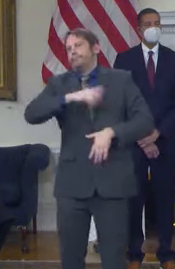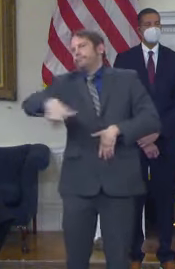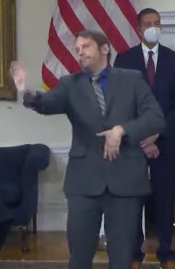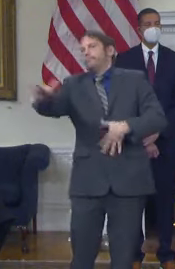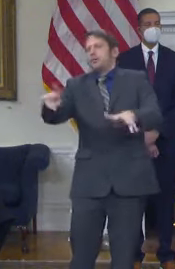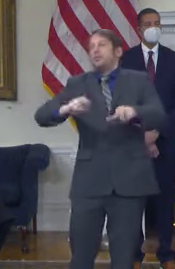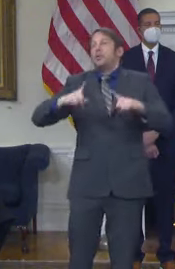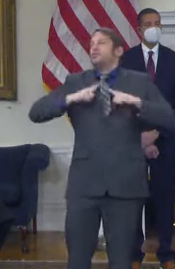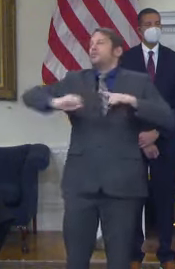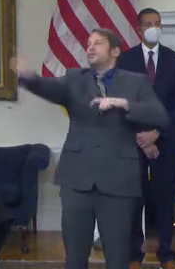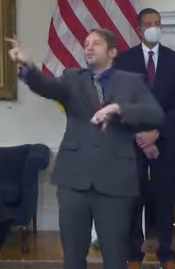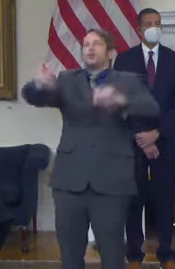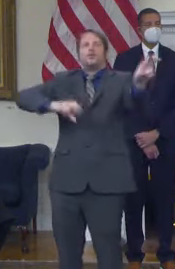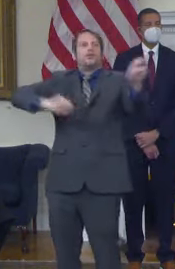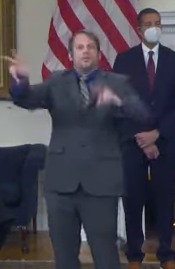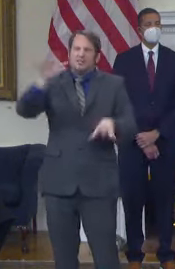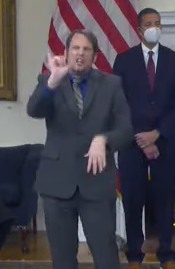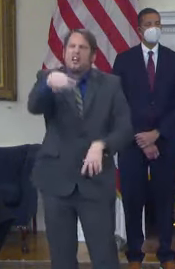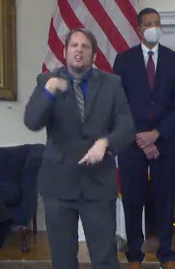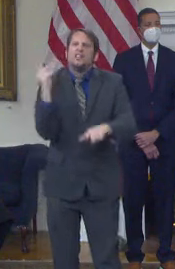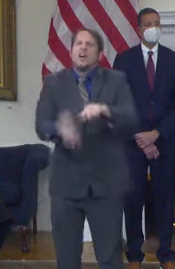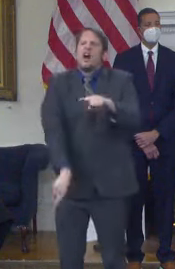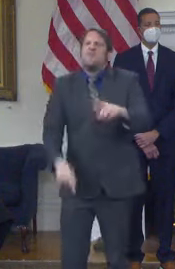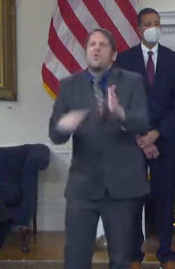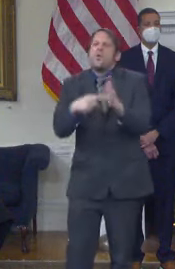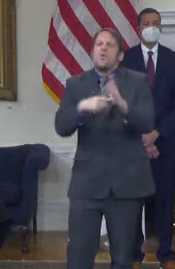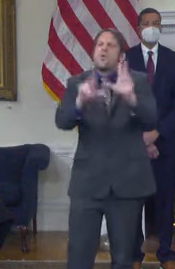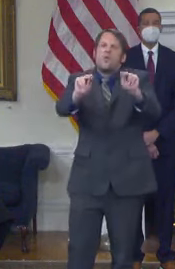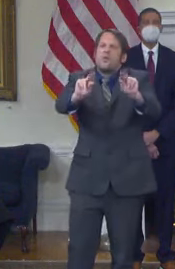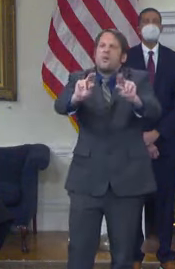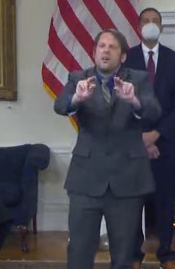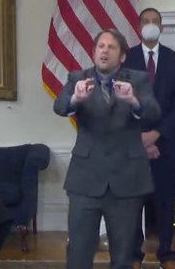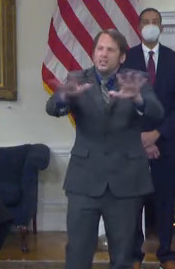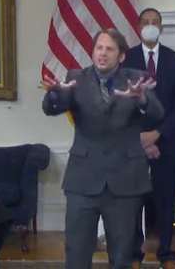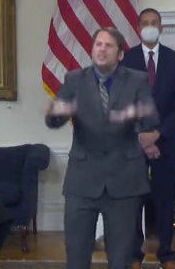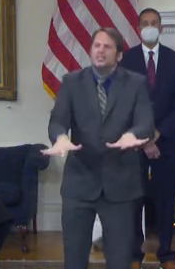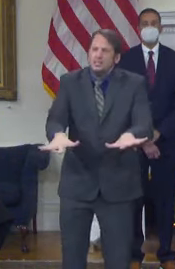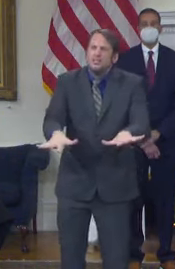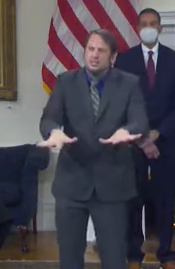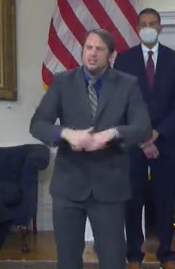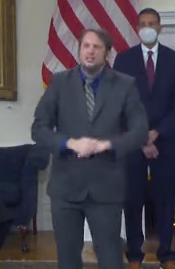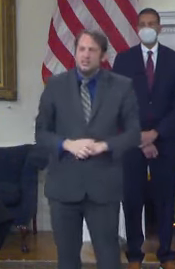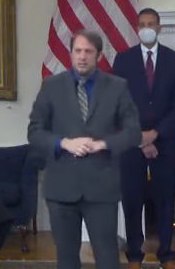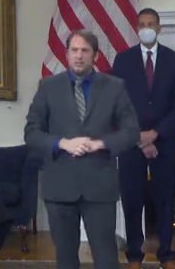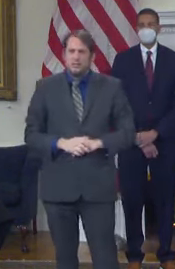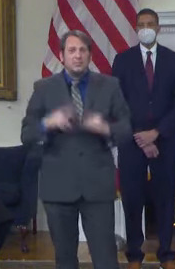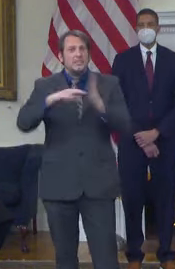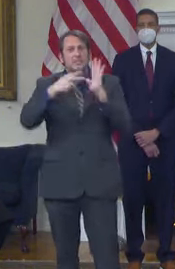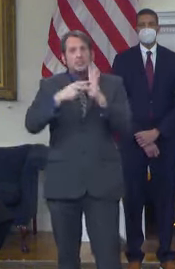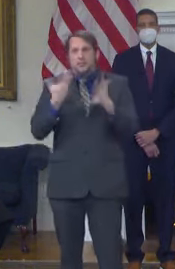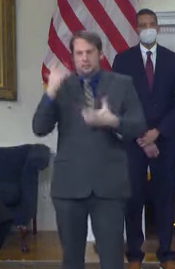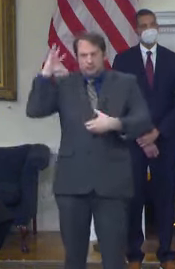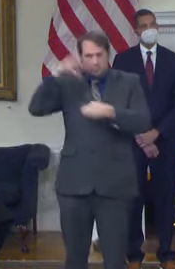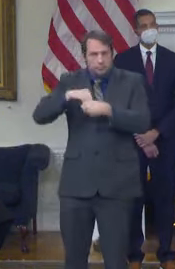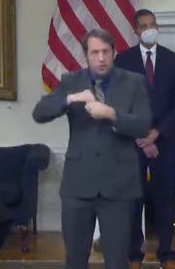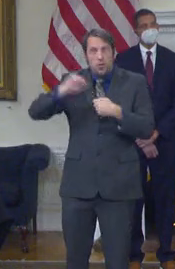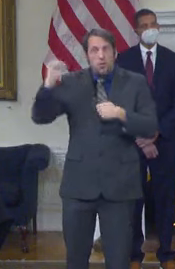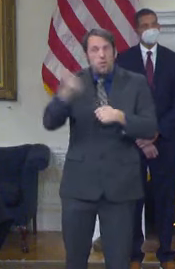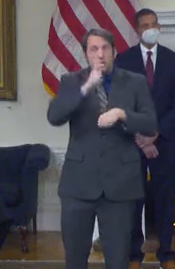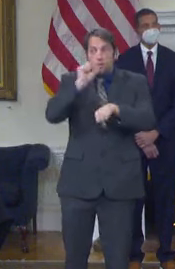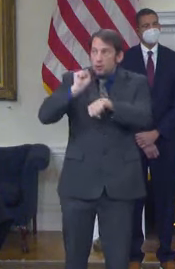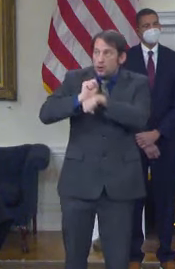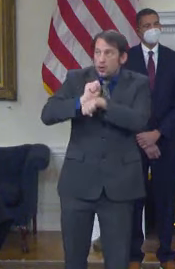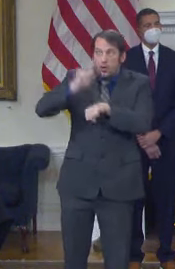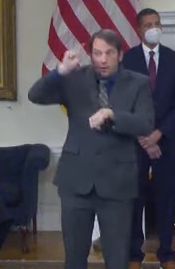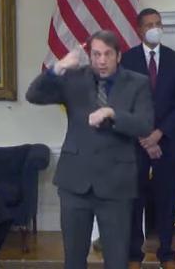All that is needed is the political will on both sides of the aisle, and I'm ready and willing to work with anyone to finally get